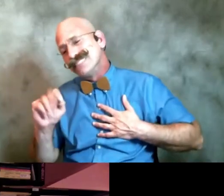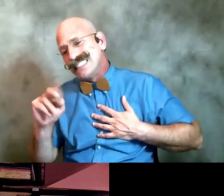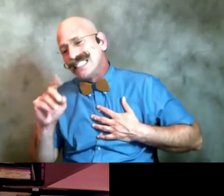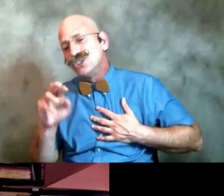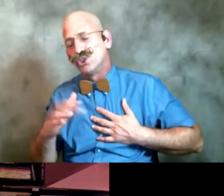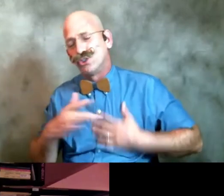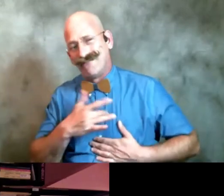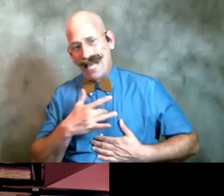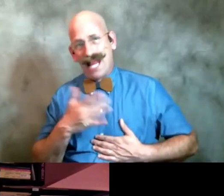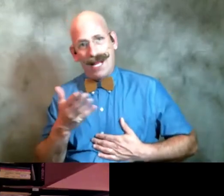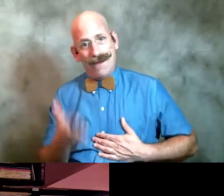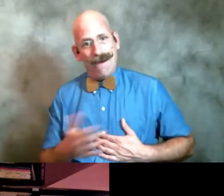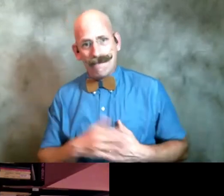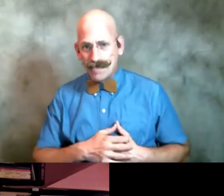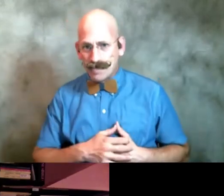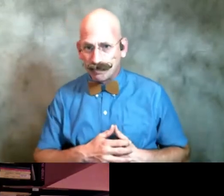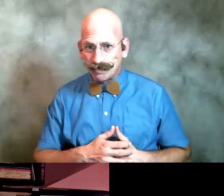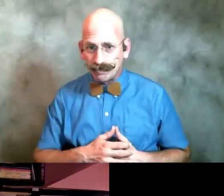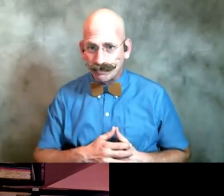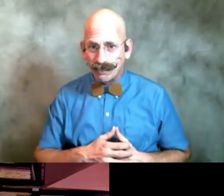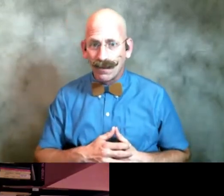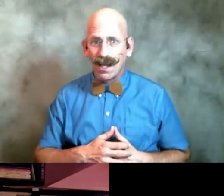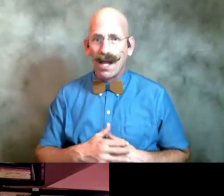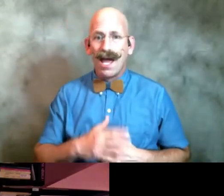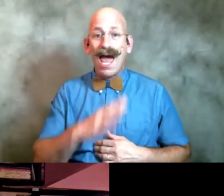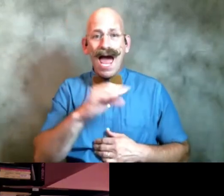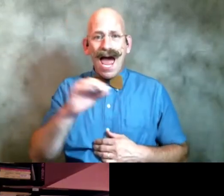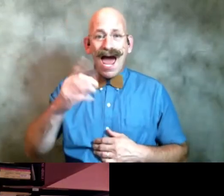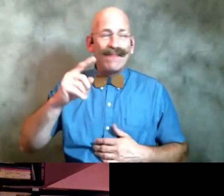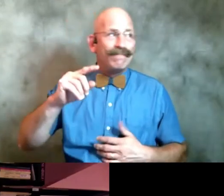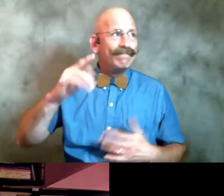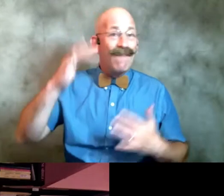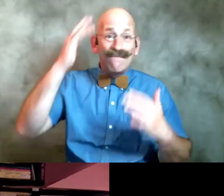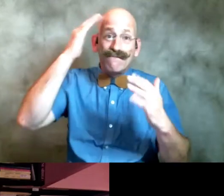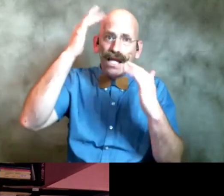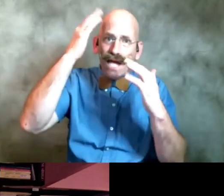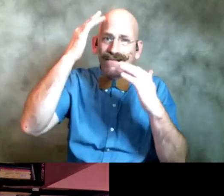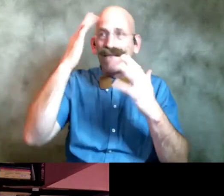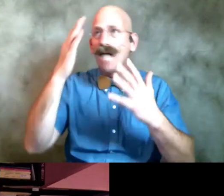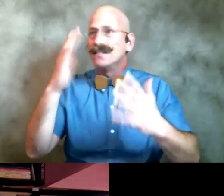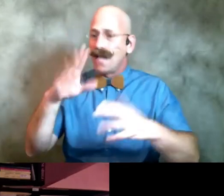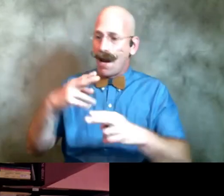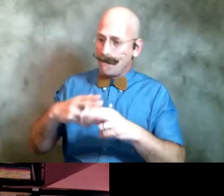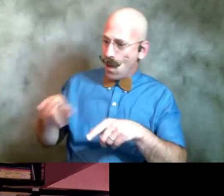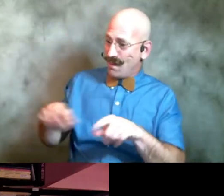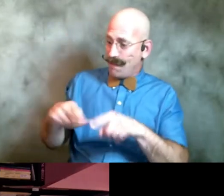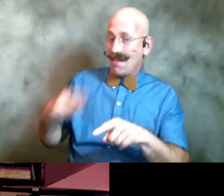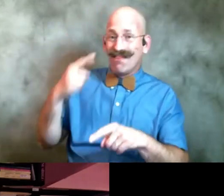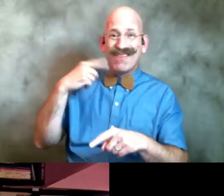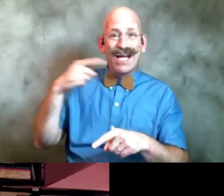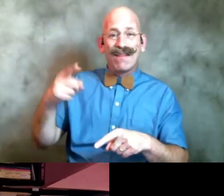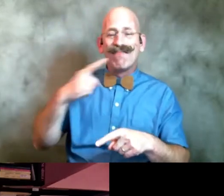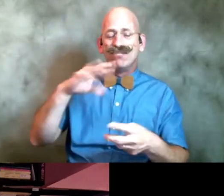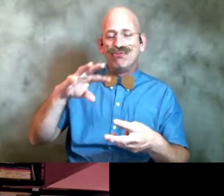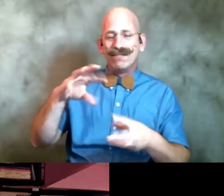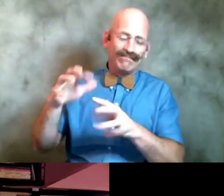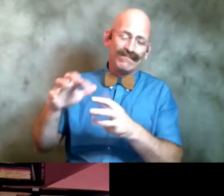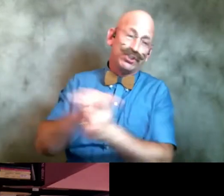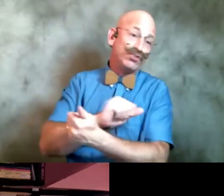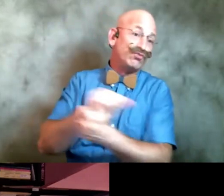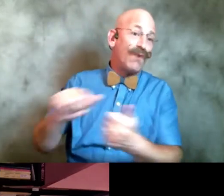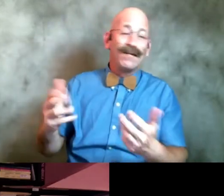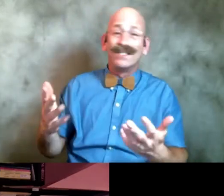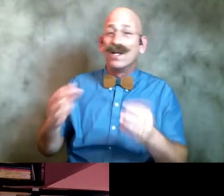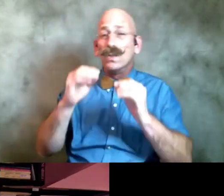coming in and and the war and also the philosophizing to begin with and to think that these people were just destroyed without any